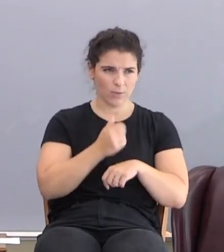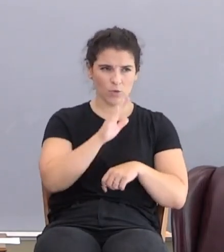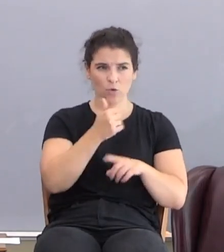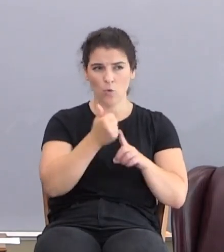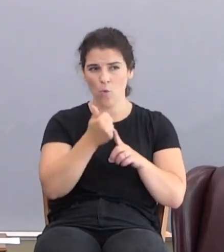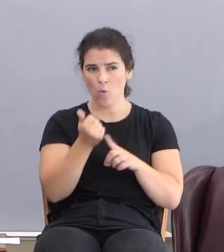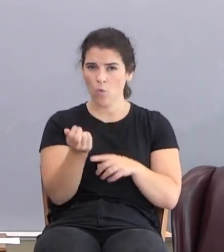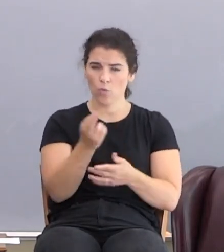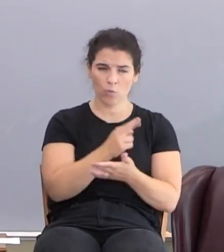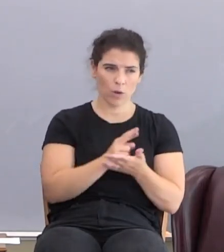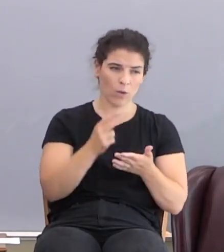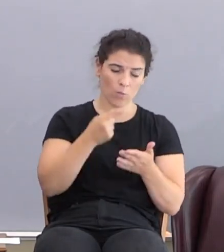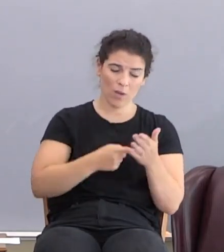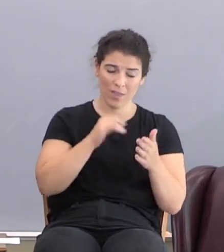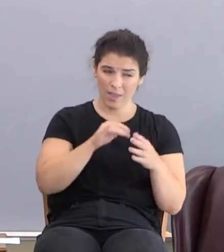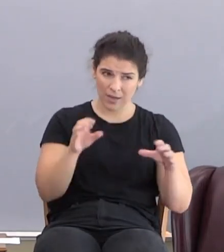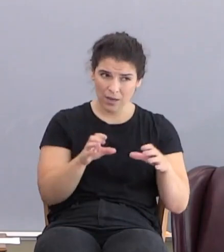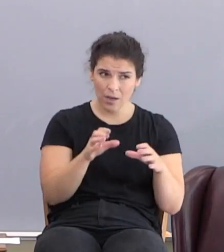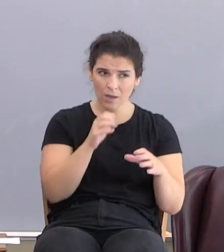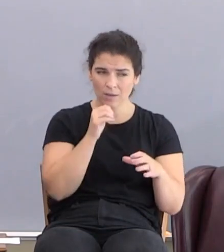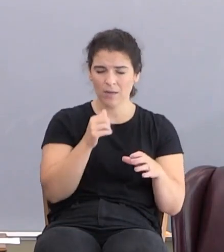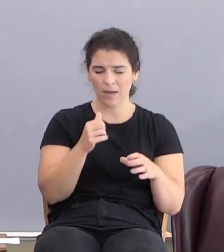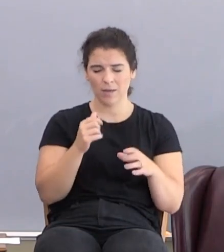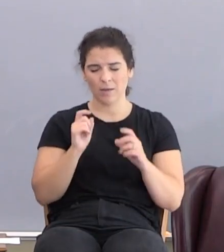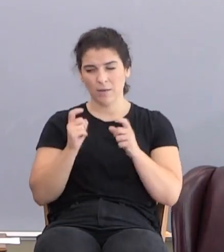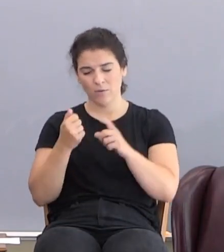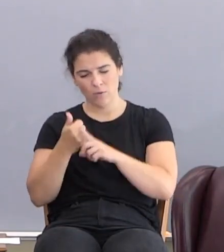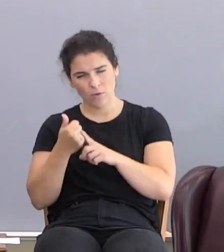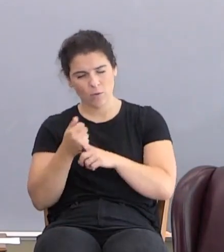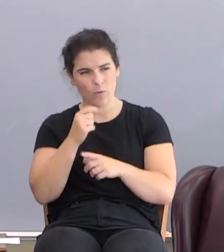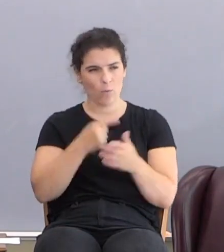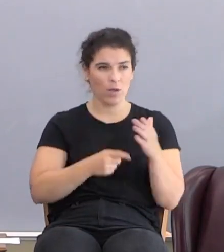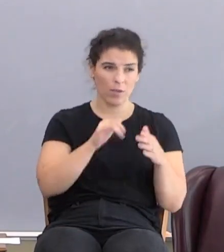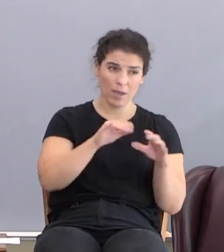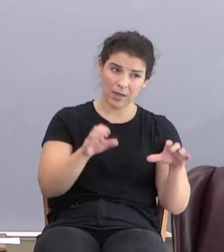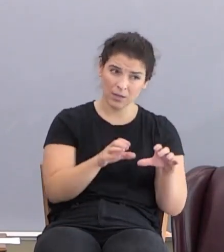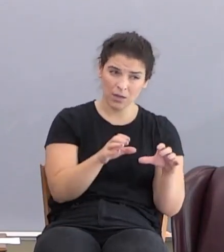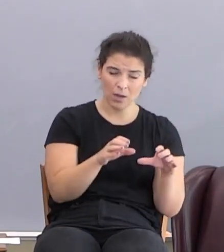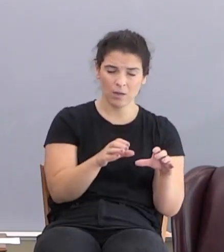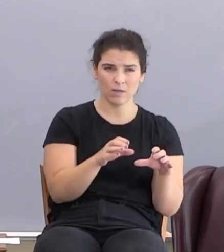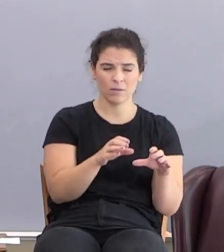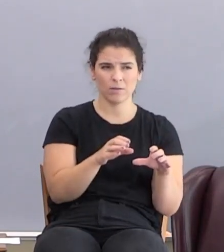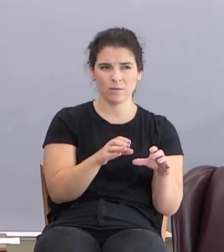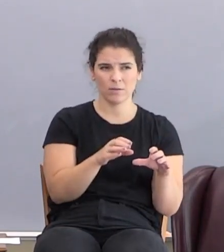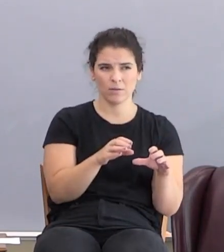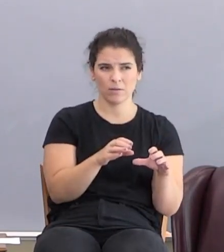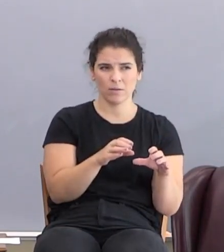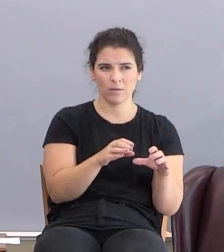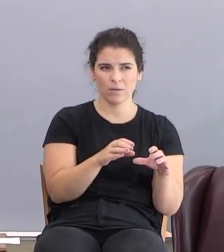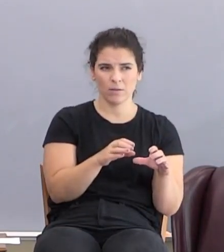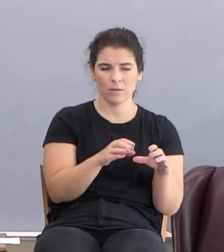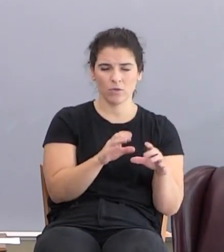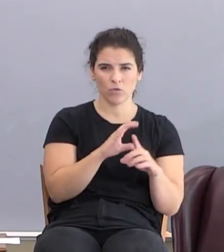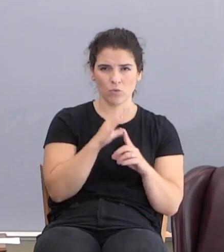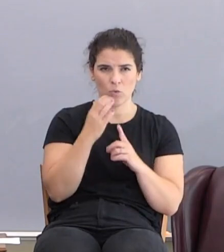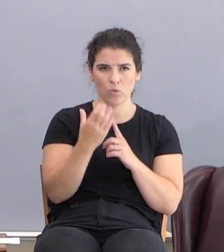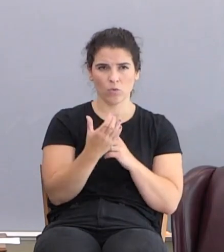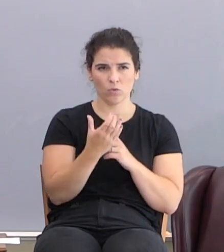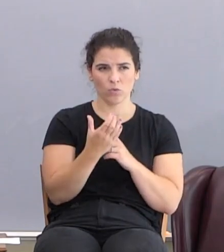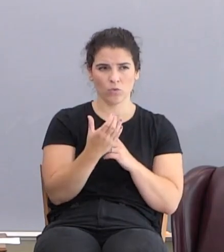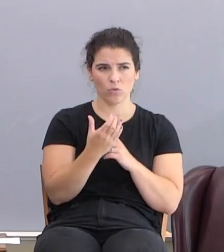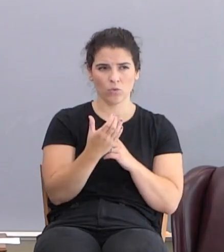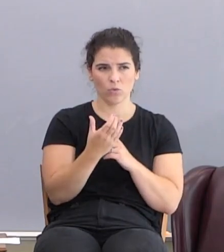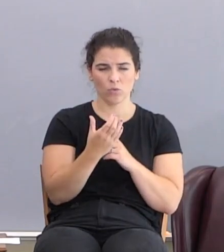righteousness, what that does, and not submitting yourself to the righteousness, what that does to culture, to